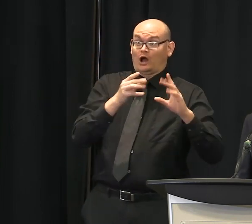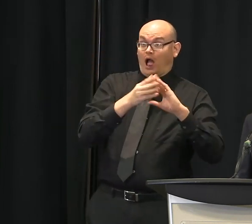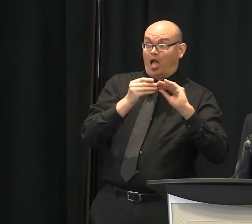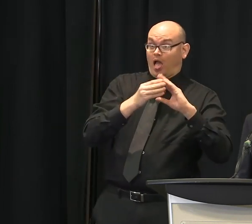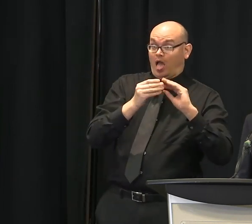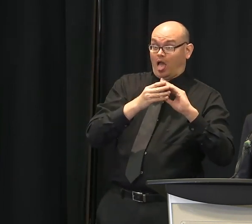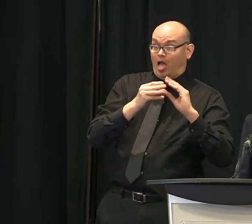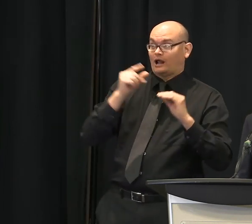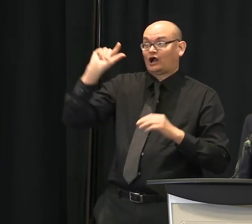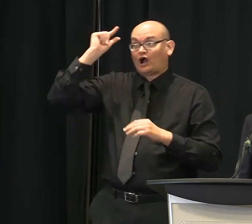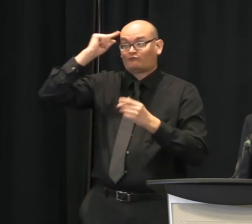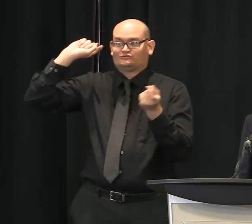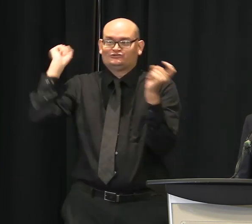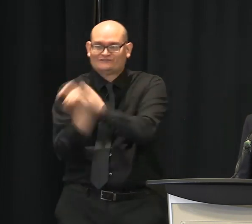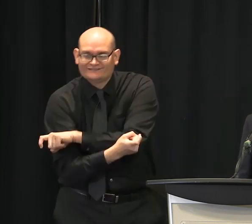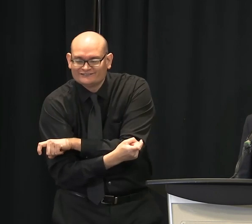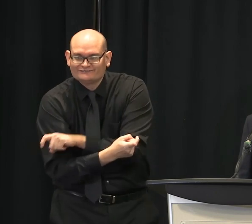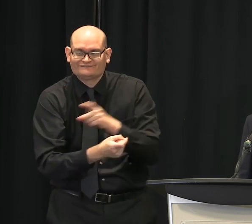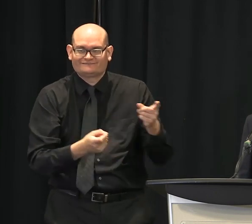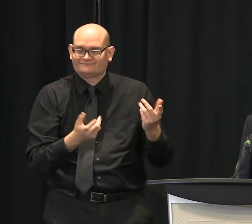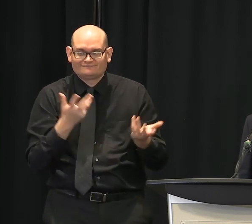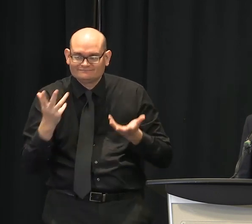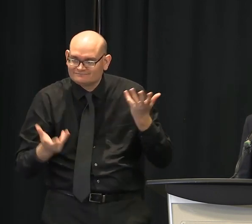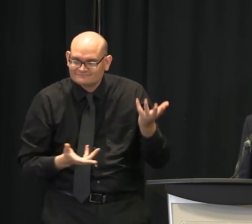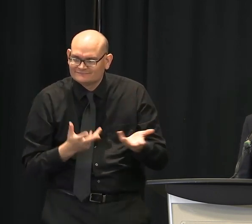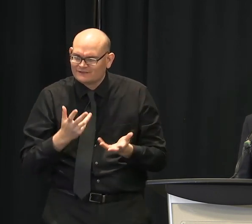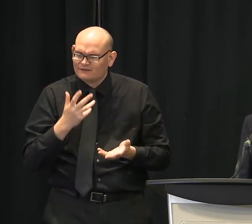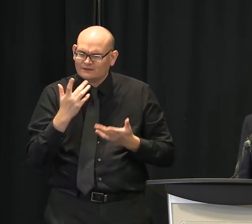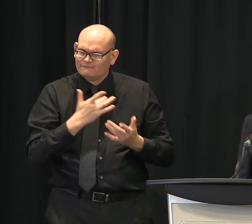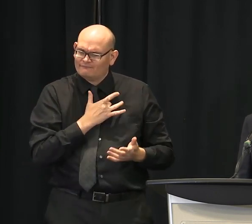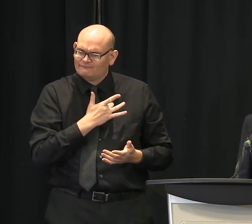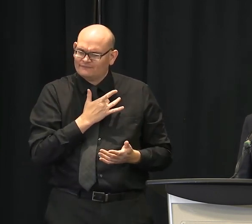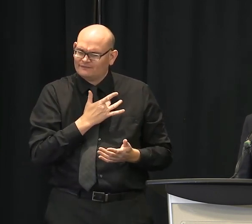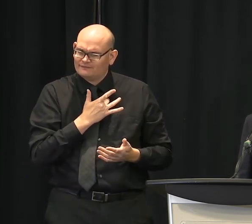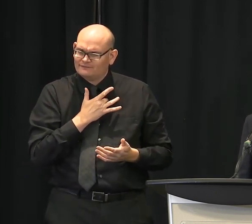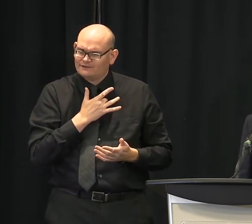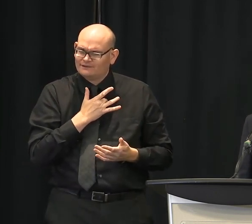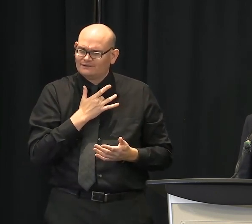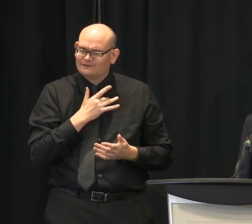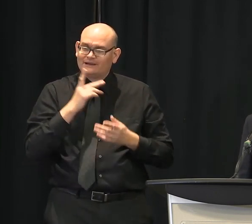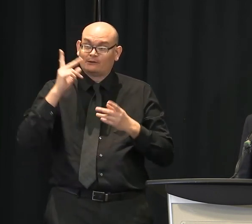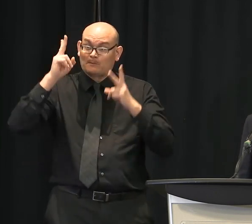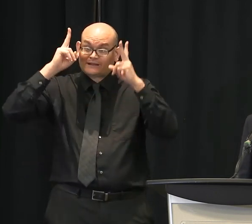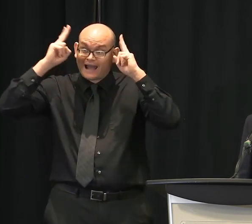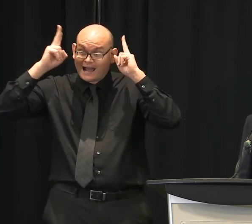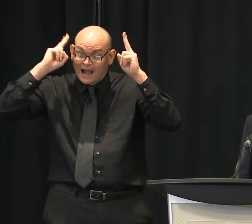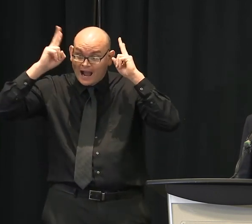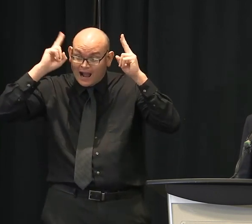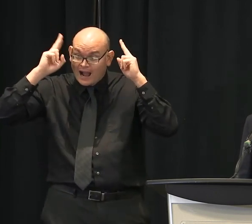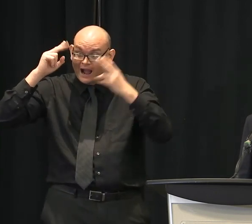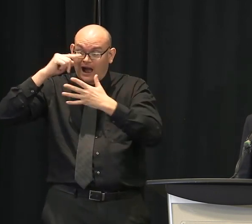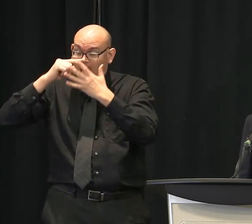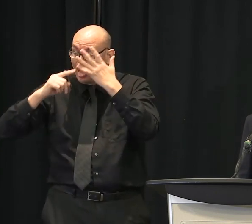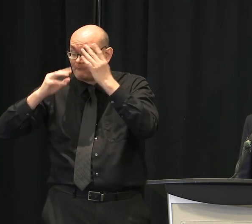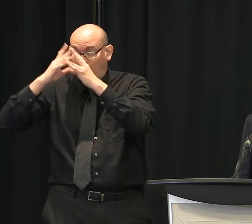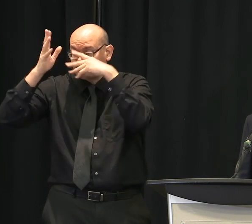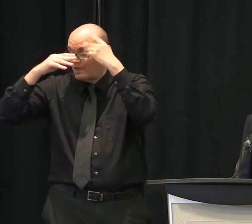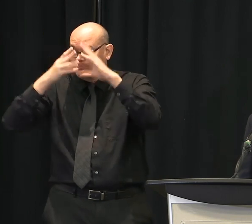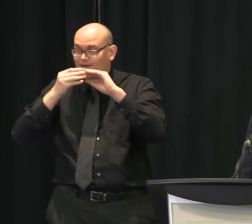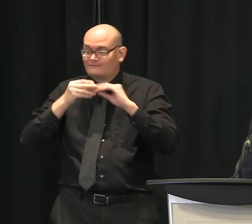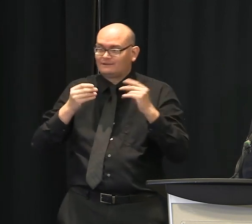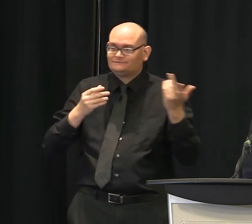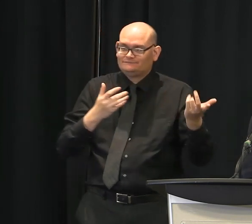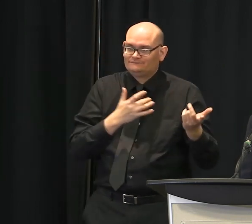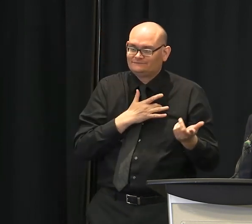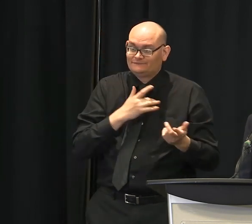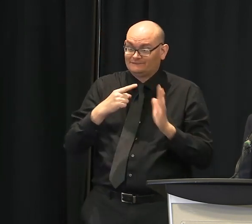next, and gyms maybe. But let's say that that does happen, and it's another situation where it's Monday. Is the city doing